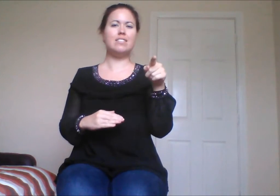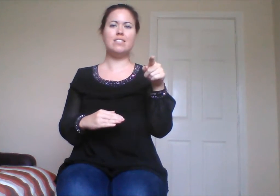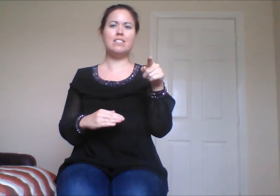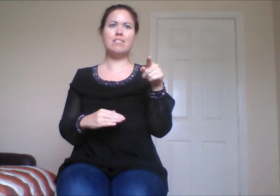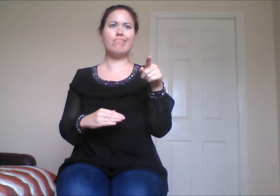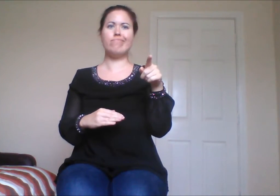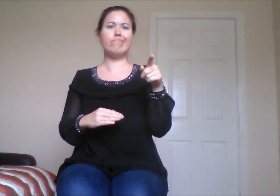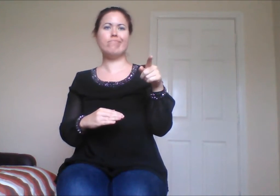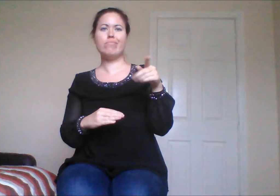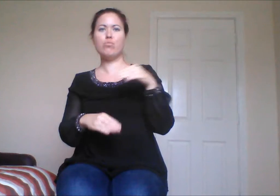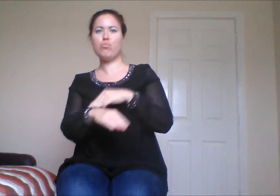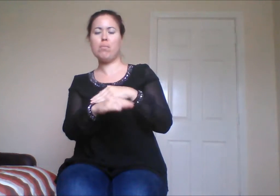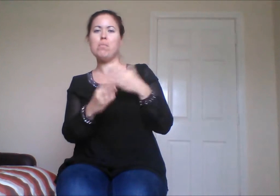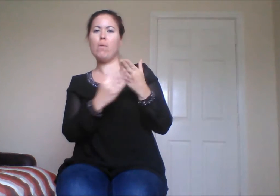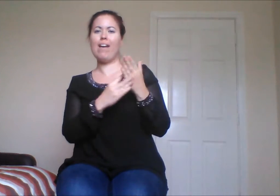organisation themselves.